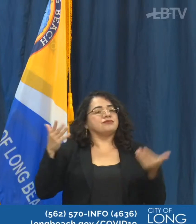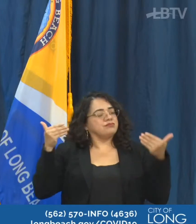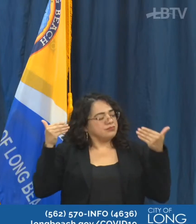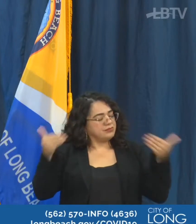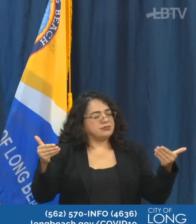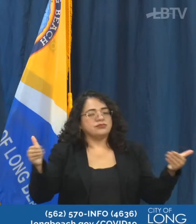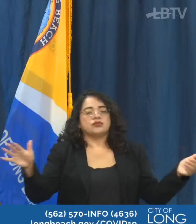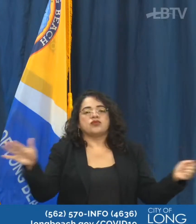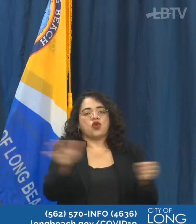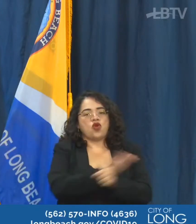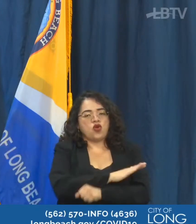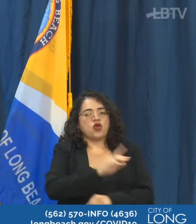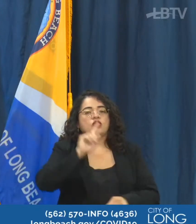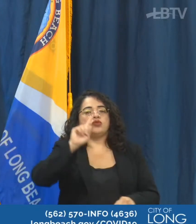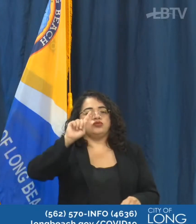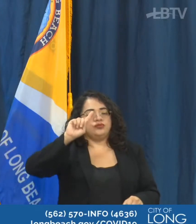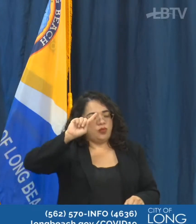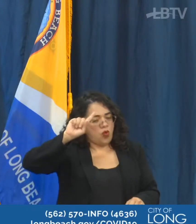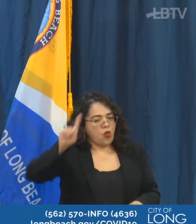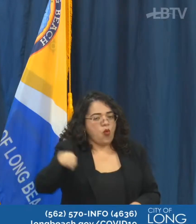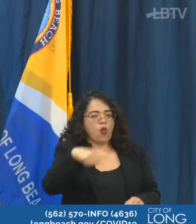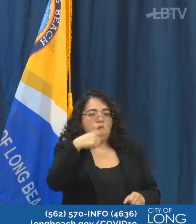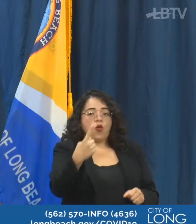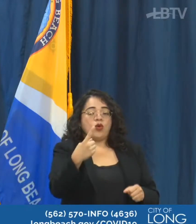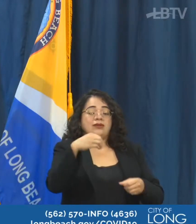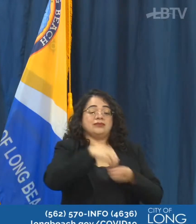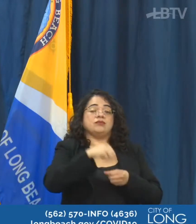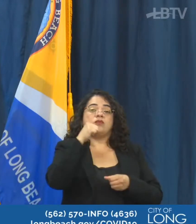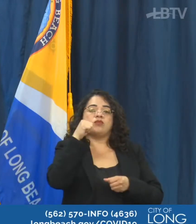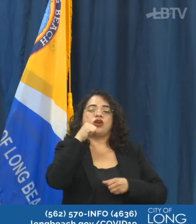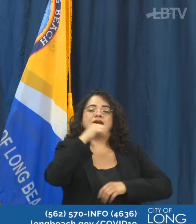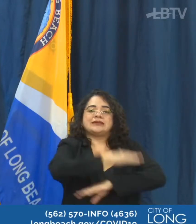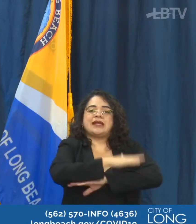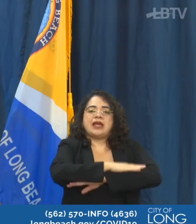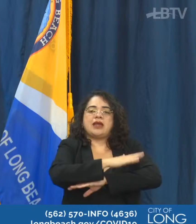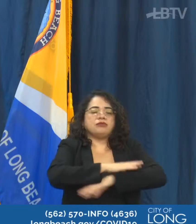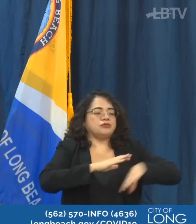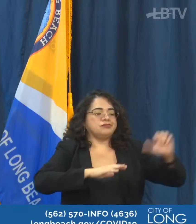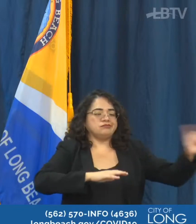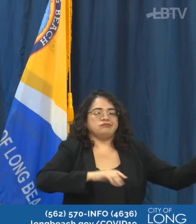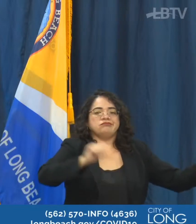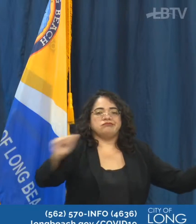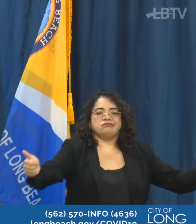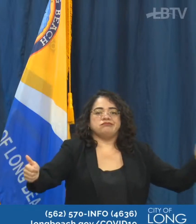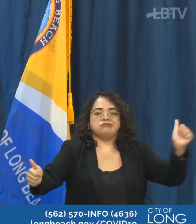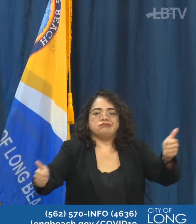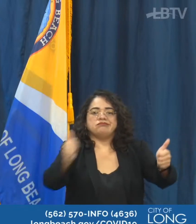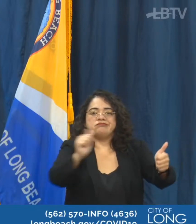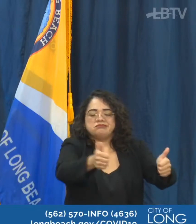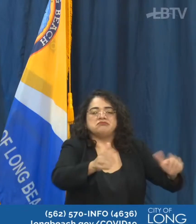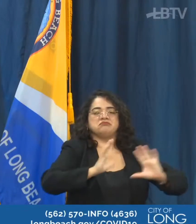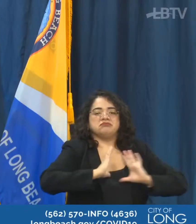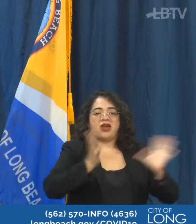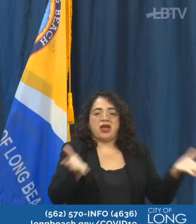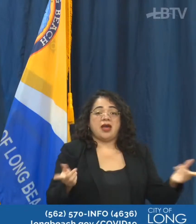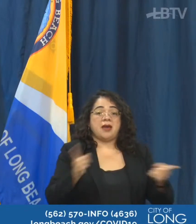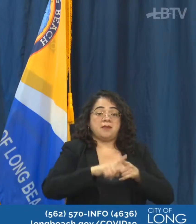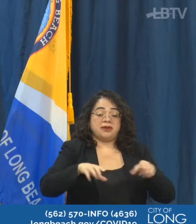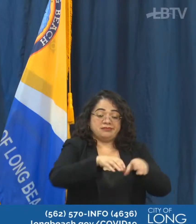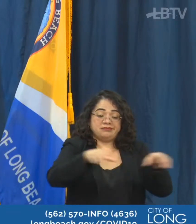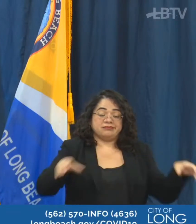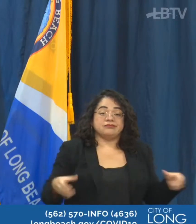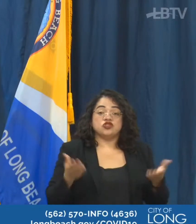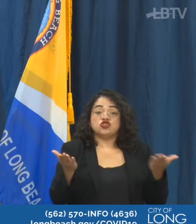and cities to adopt. We understand that not every county is maybe as aggressive on health and safety as Long Beach is.